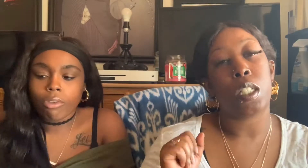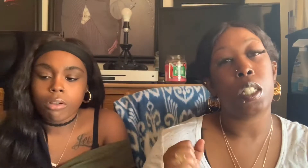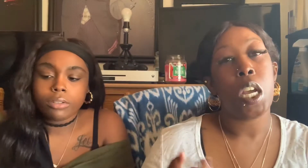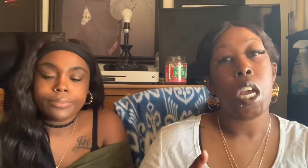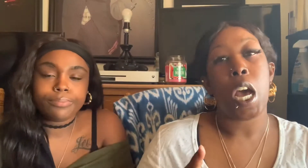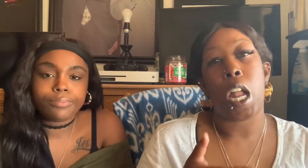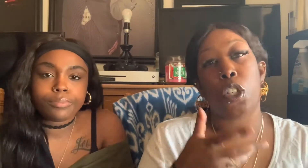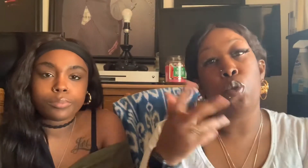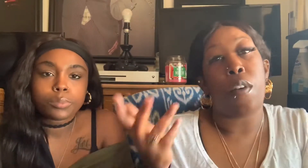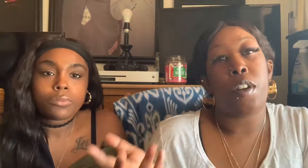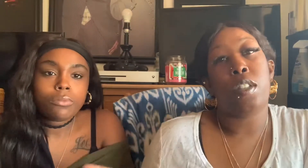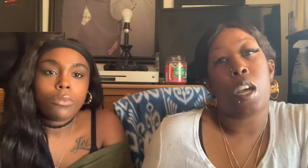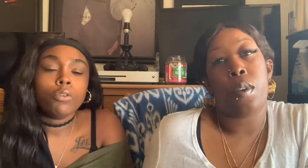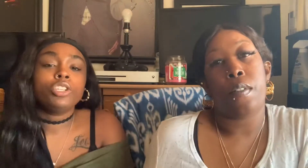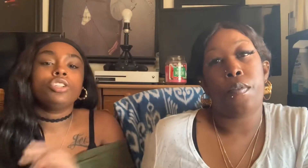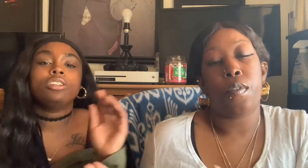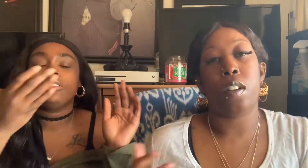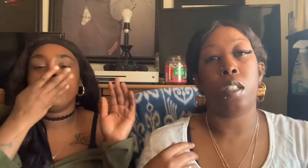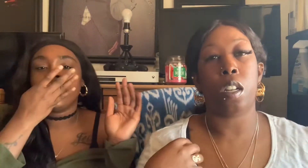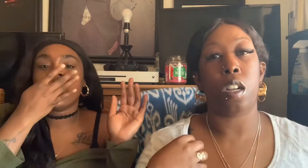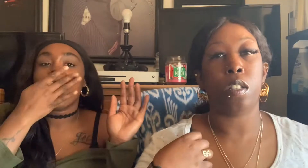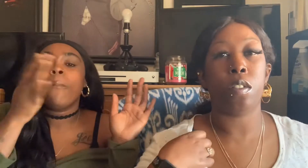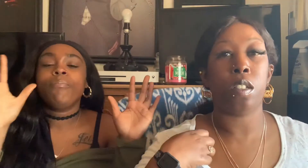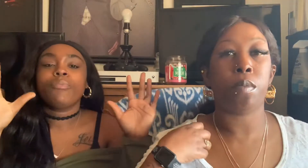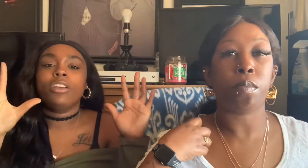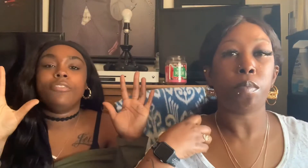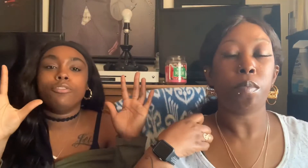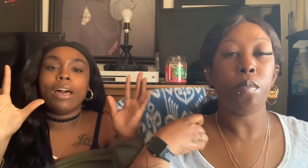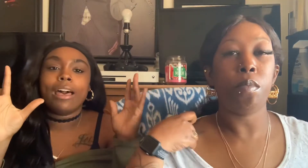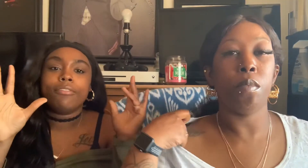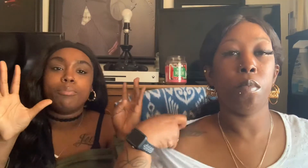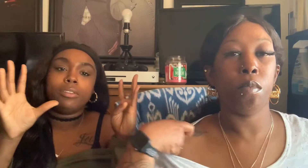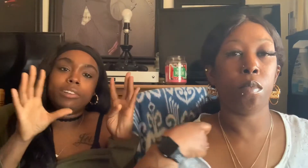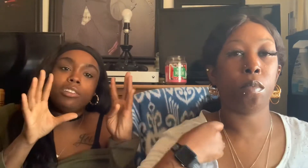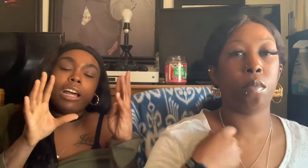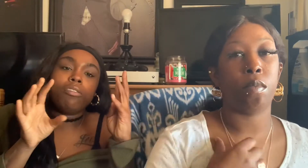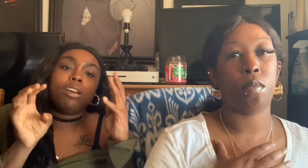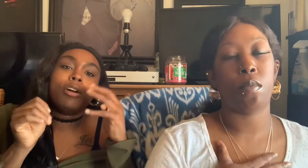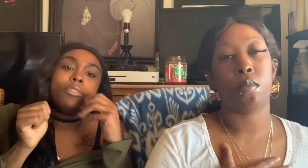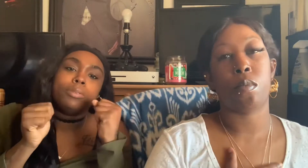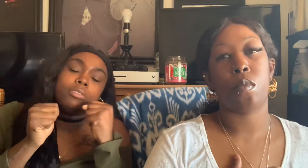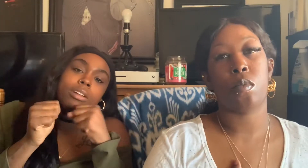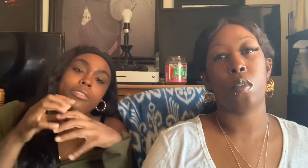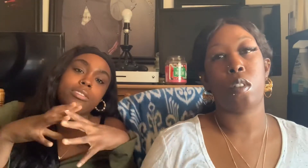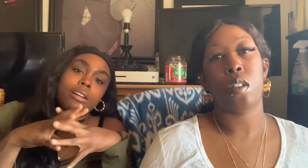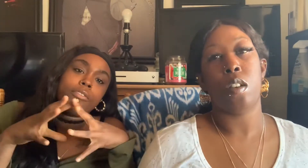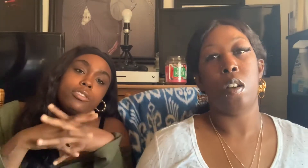So, I'll let you go first. We should do this. have everything like five, put things down, and whoever puts water through some person.